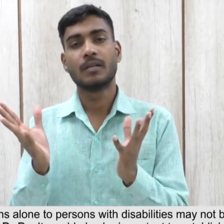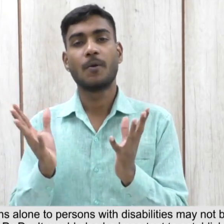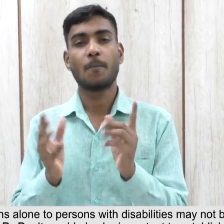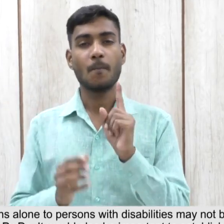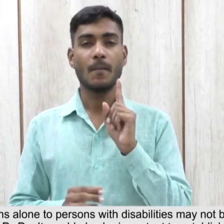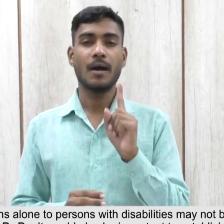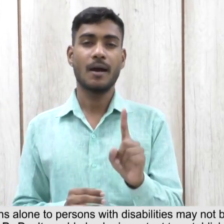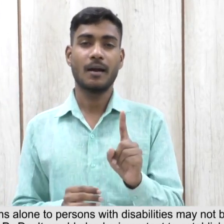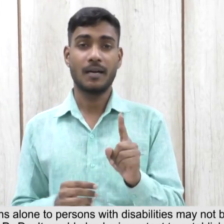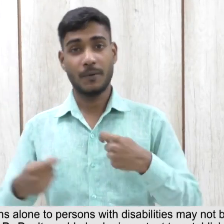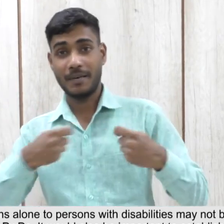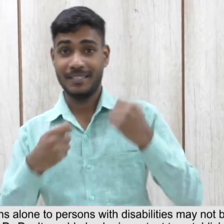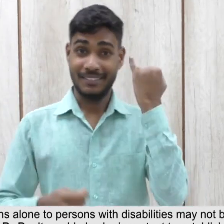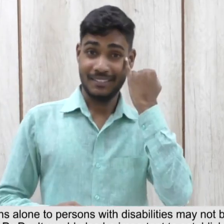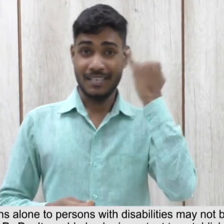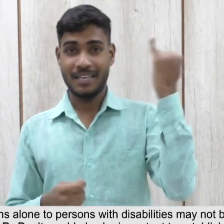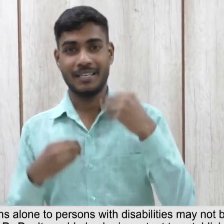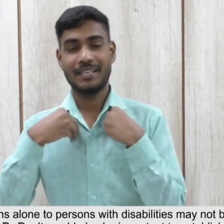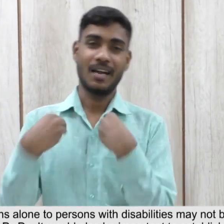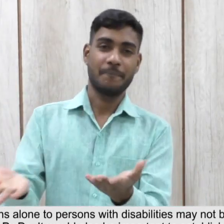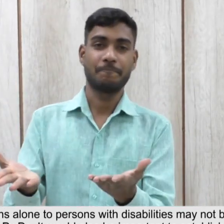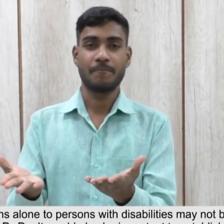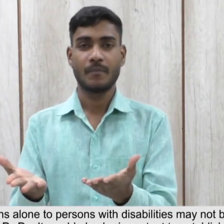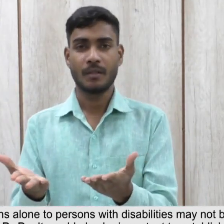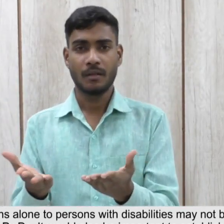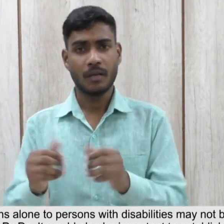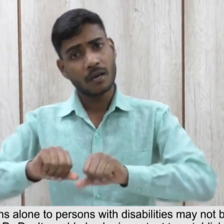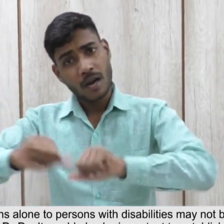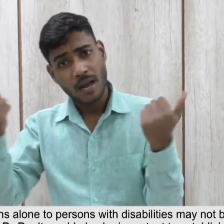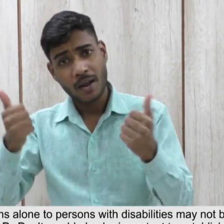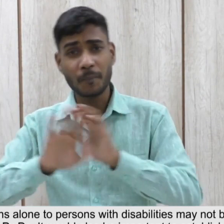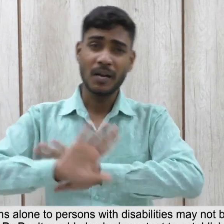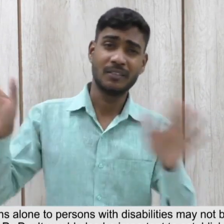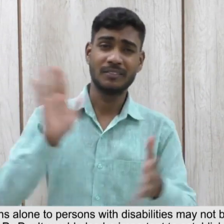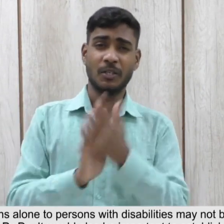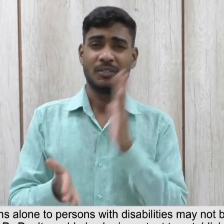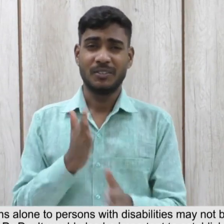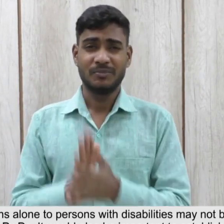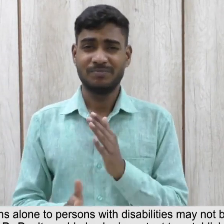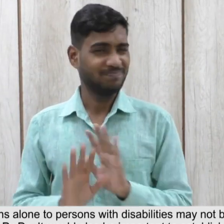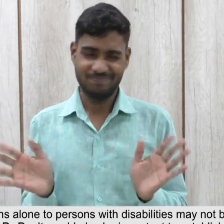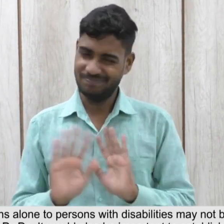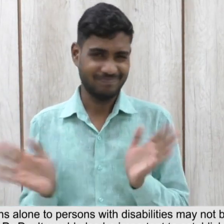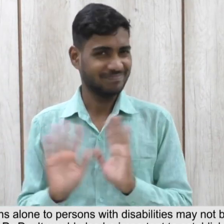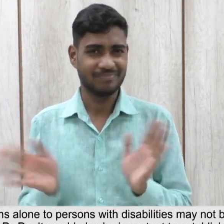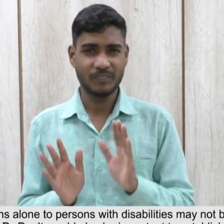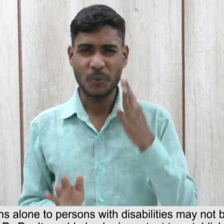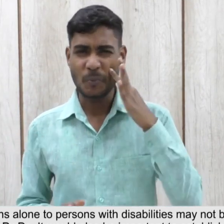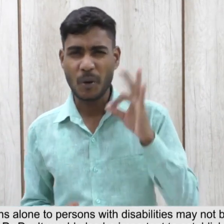Providing start-up solutions alone to persons with disabilities may not be sufficient in promoting